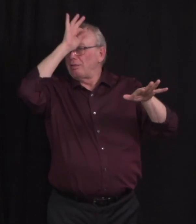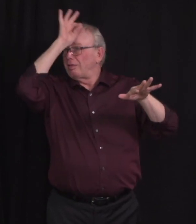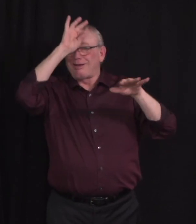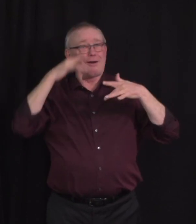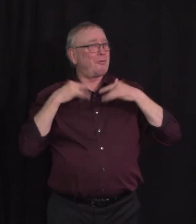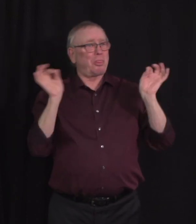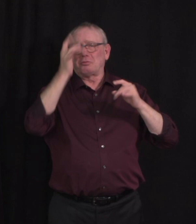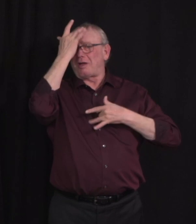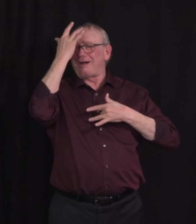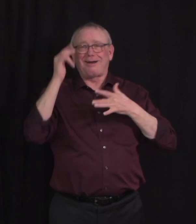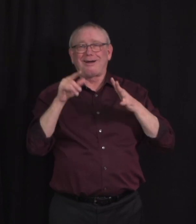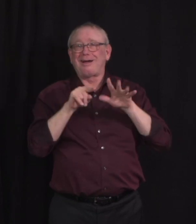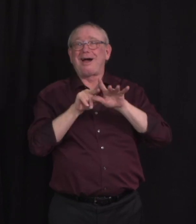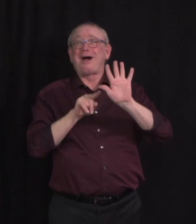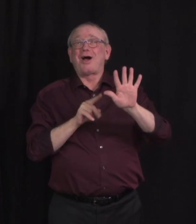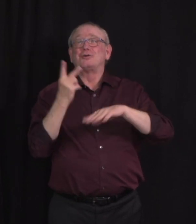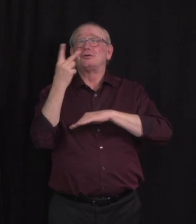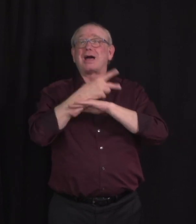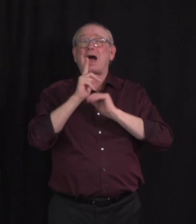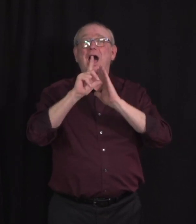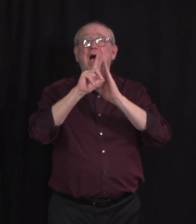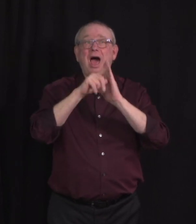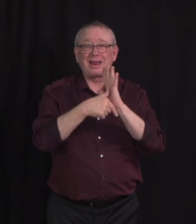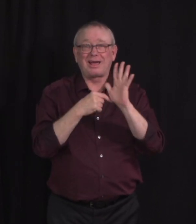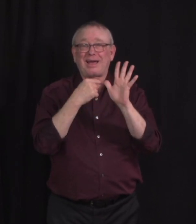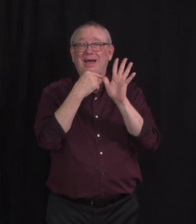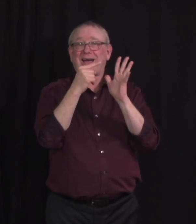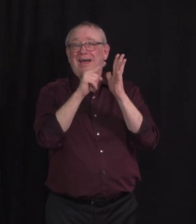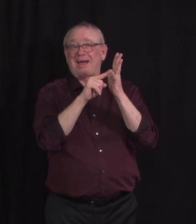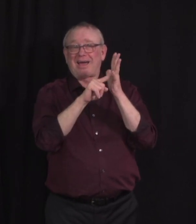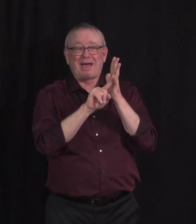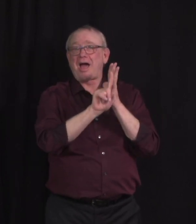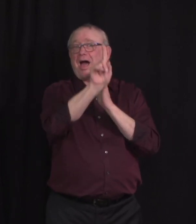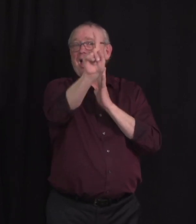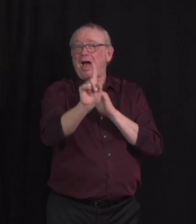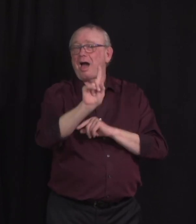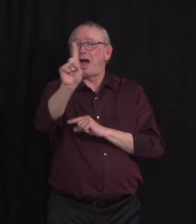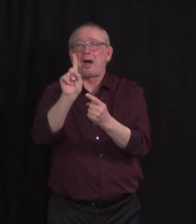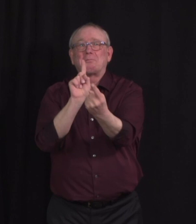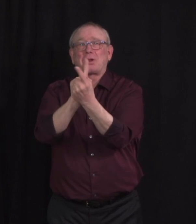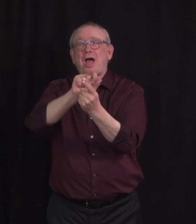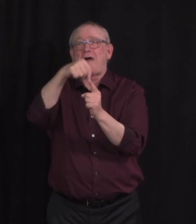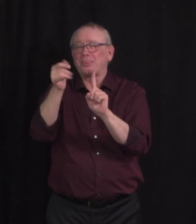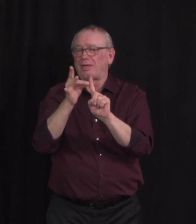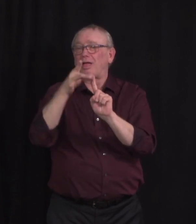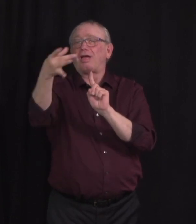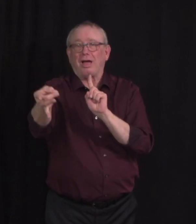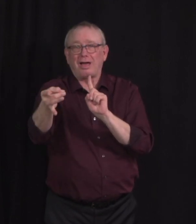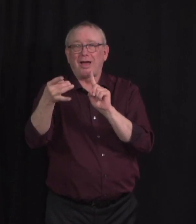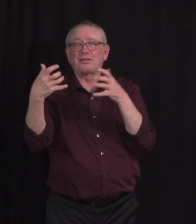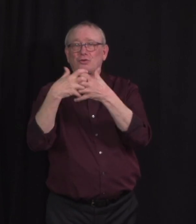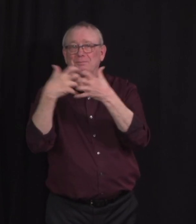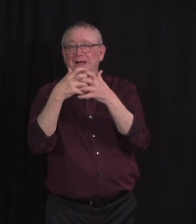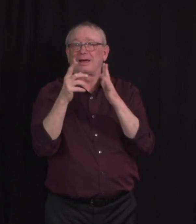Two days later, Person B visits a friend in another household and variant spreads to that person's roommate. Person C goes to work